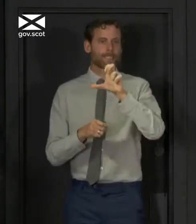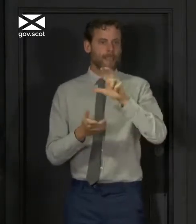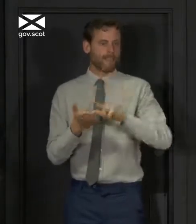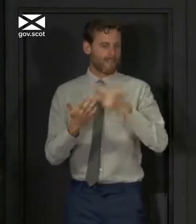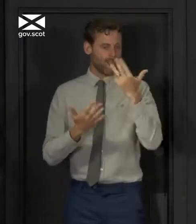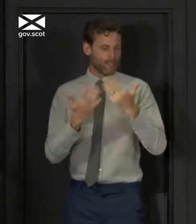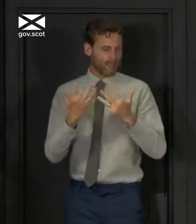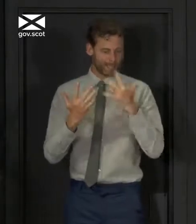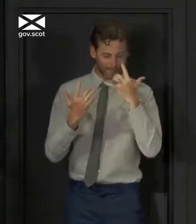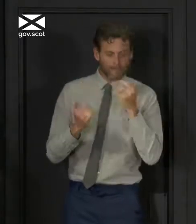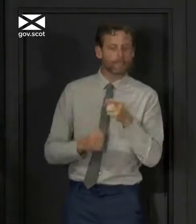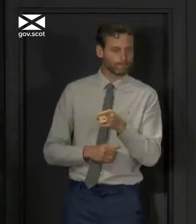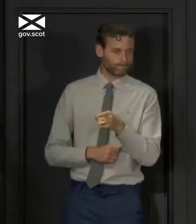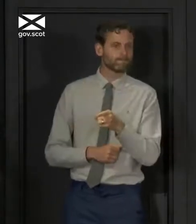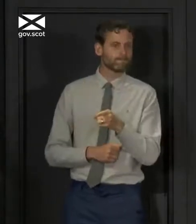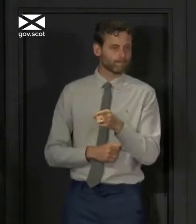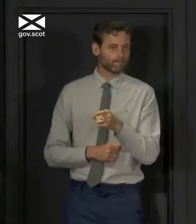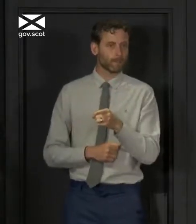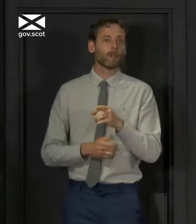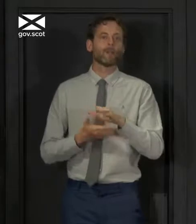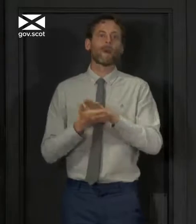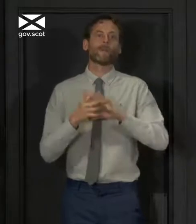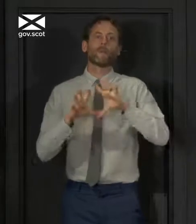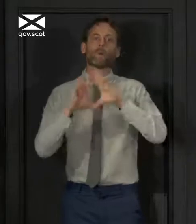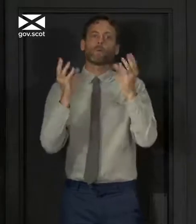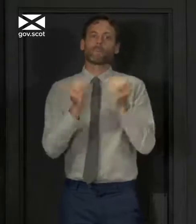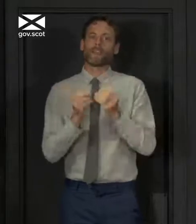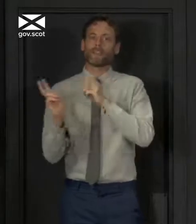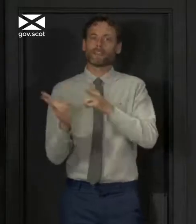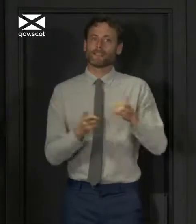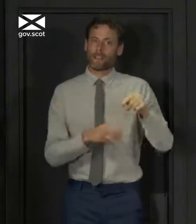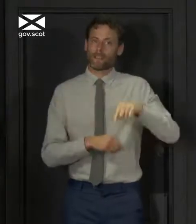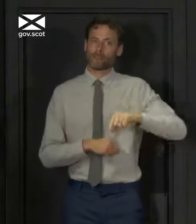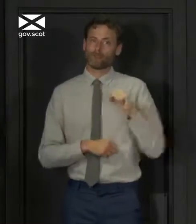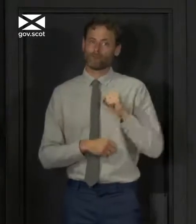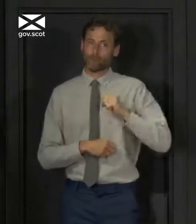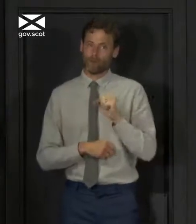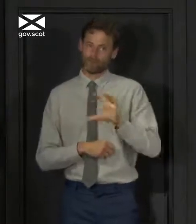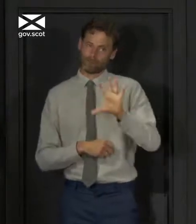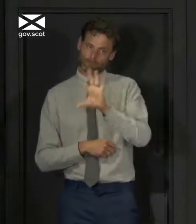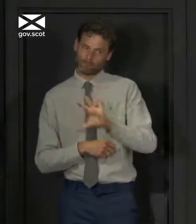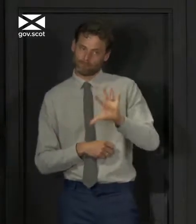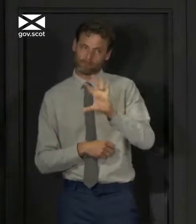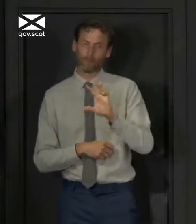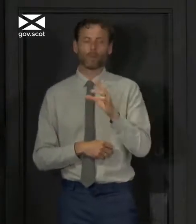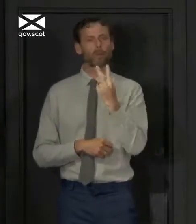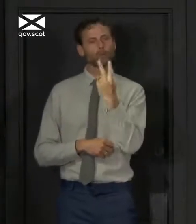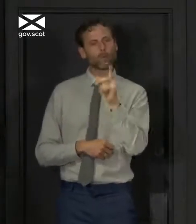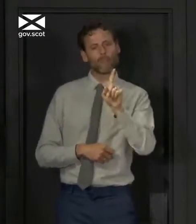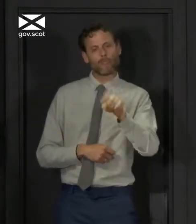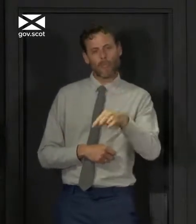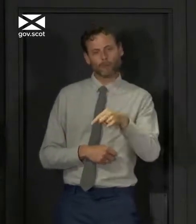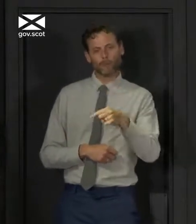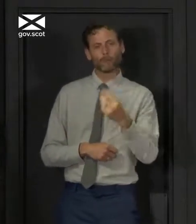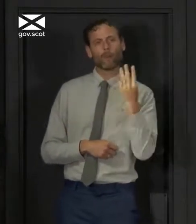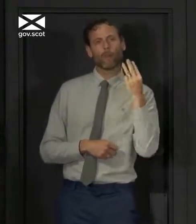a test as having the virus. And that takes the total number of deaths in Scotland under that measurement to 2